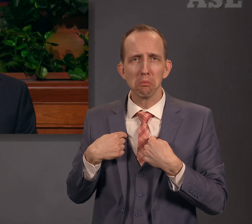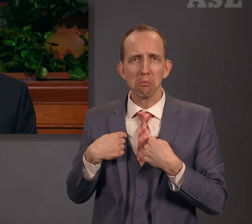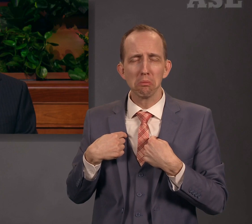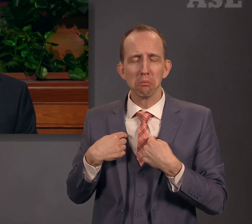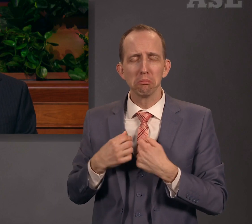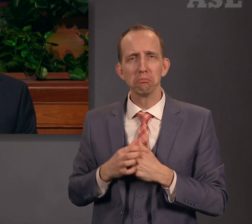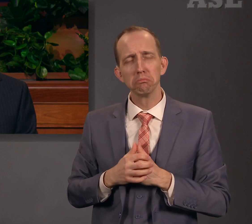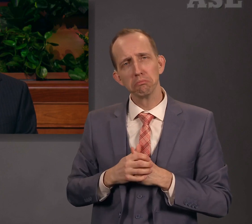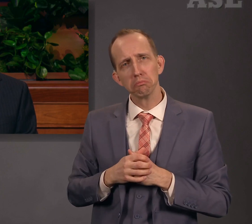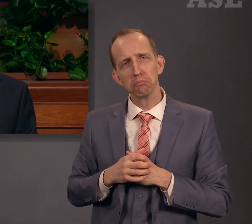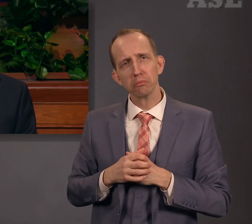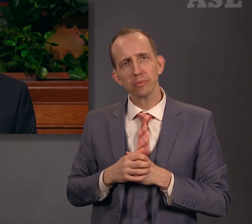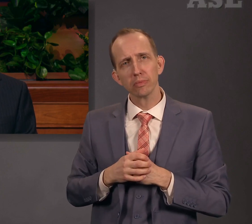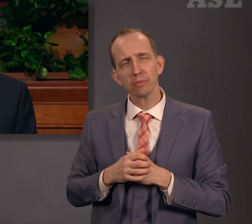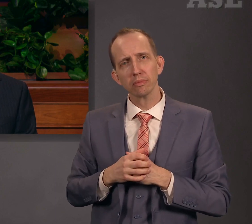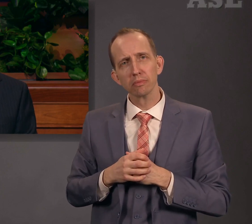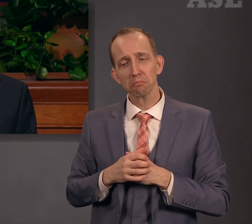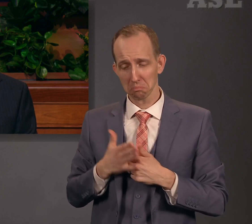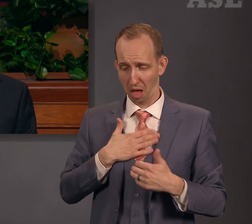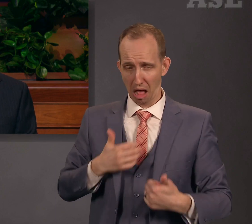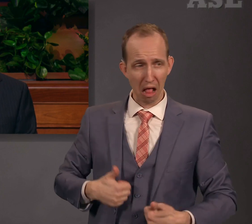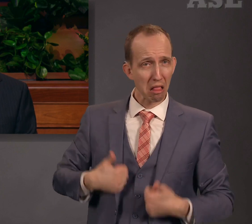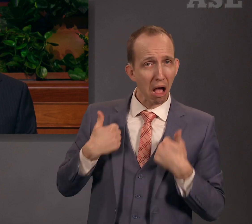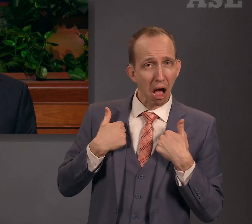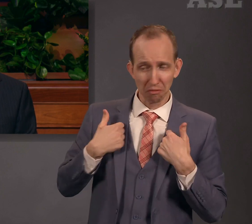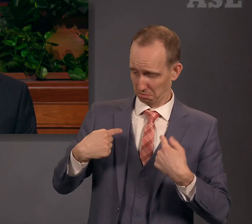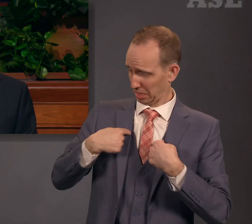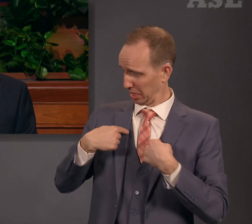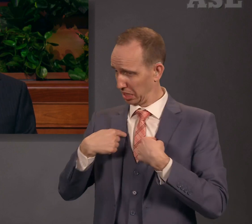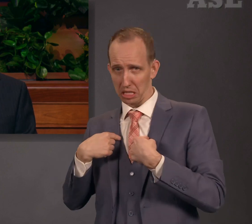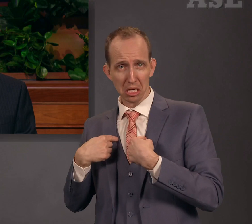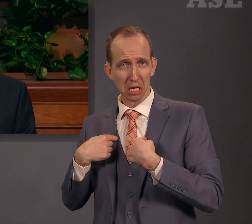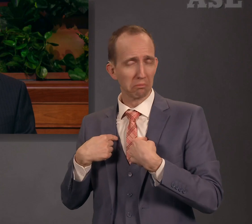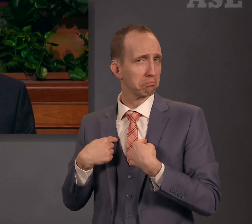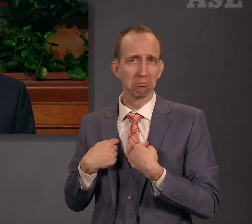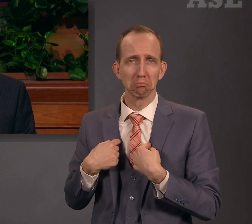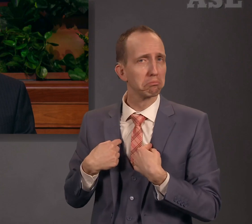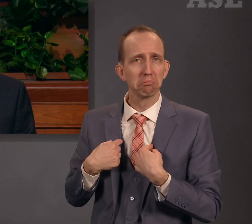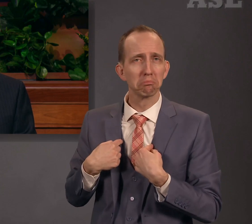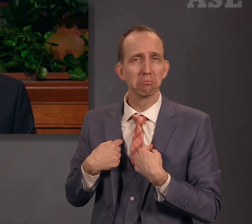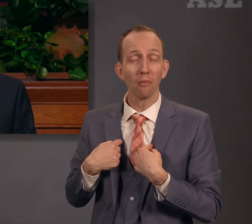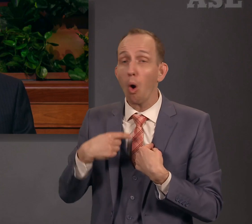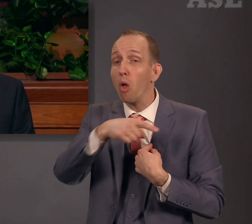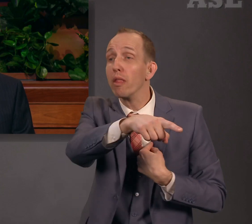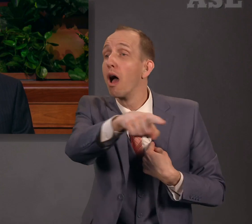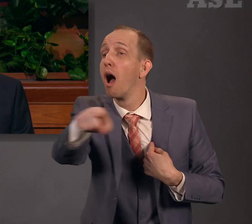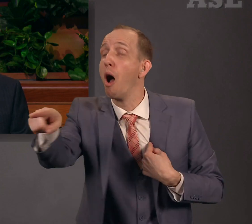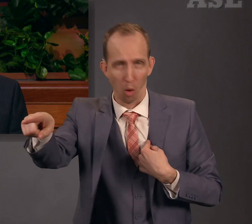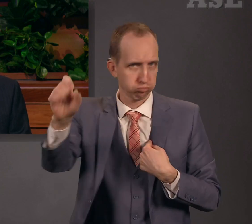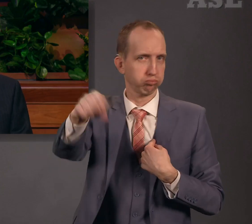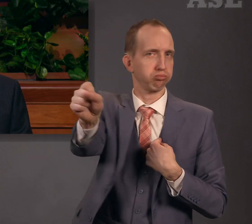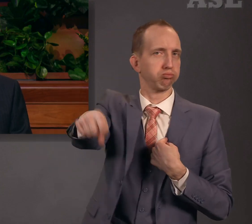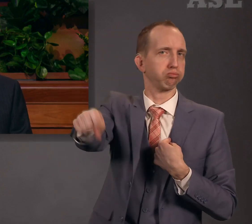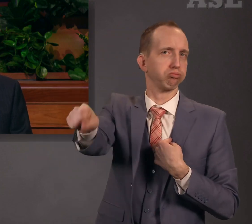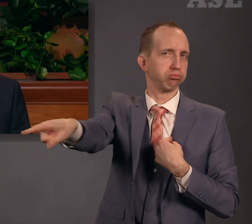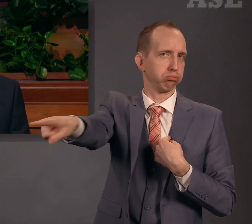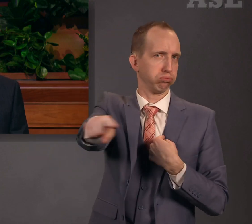lives and to their circumstances. They believe sincerely and serve dutifully, but their